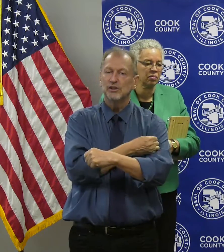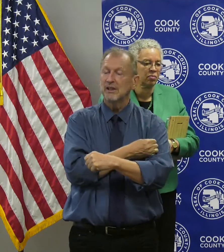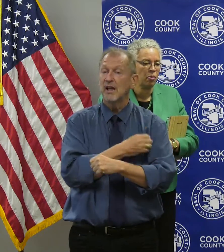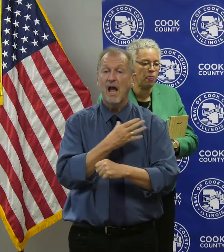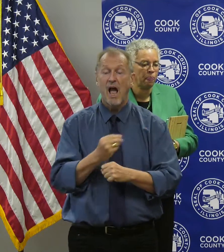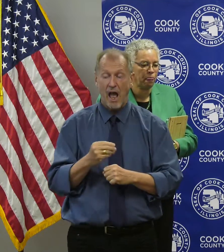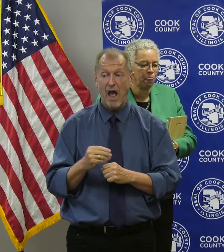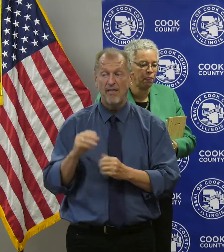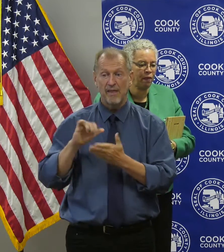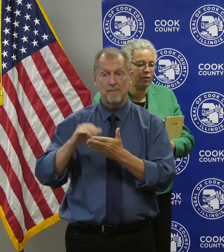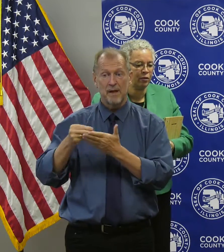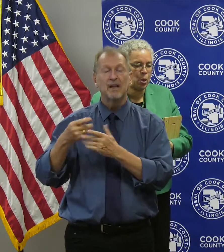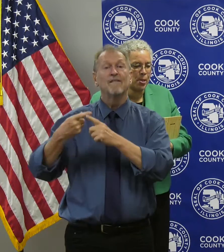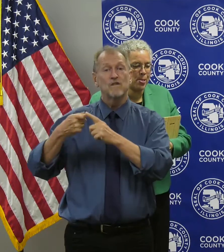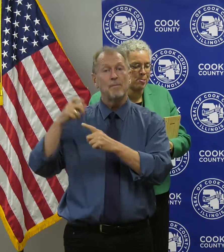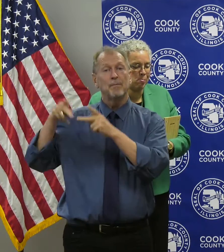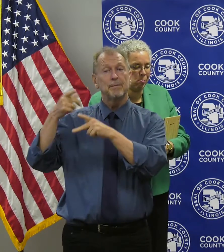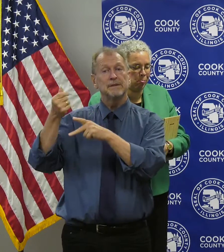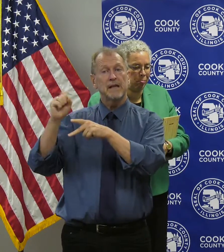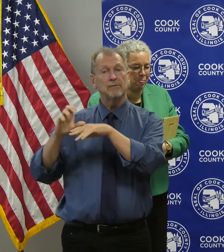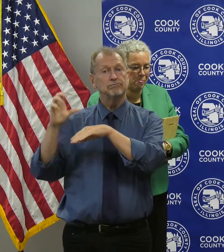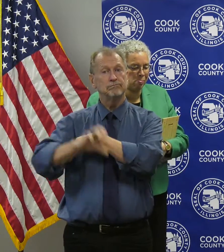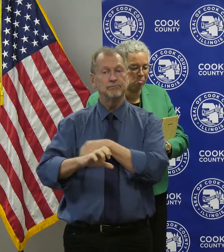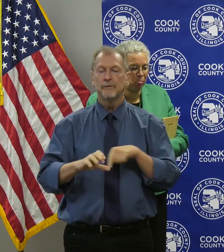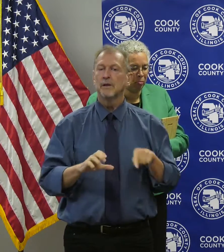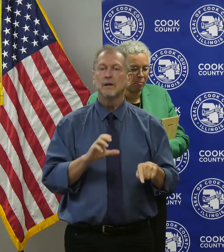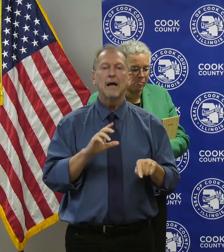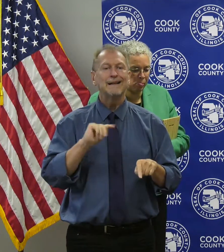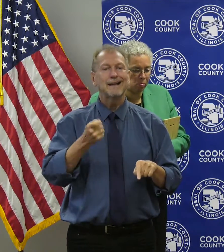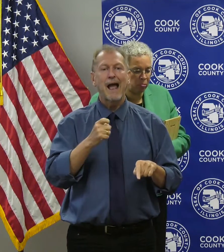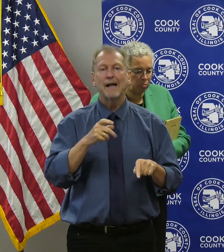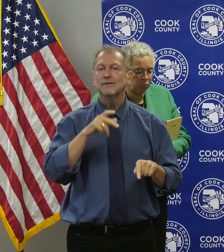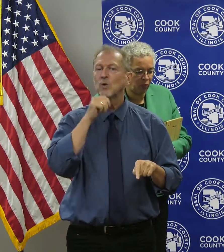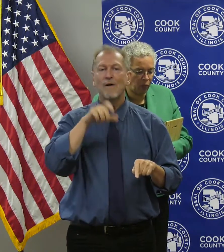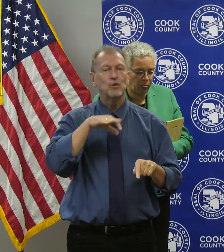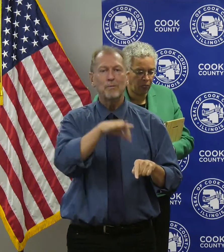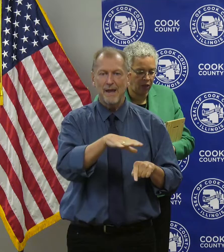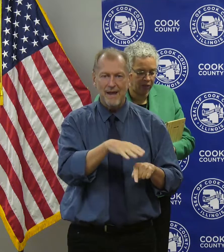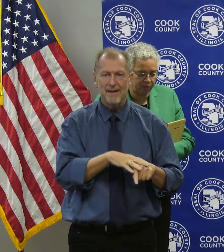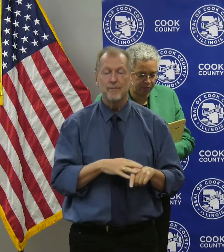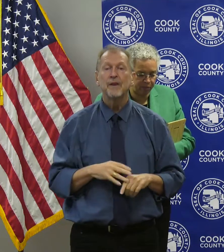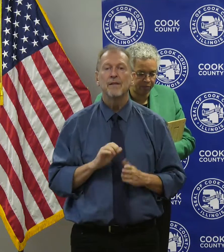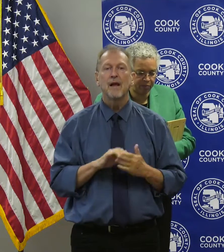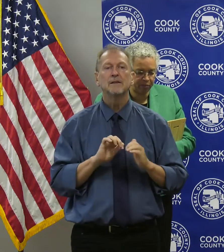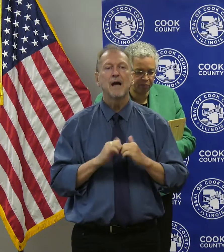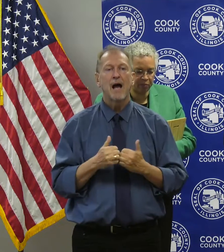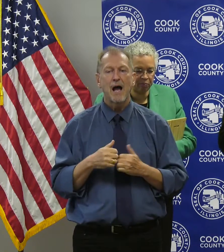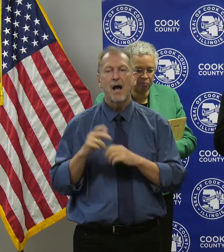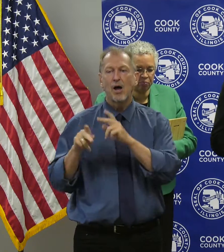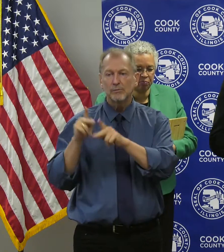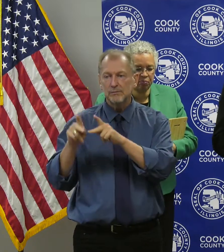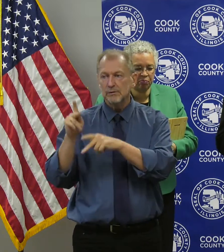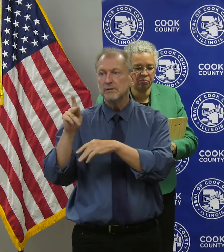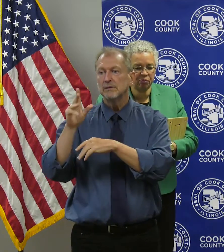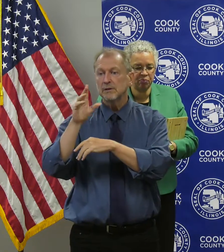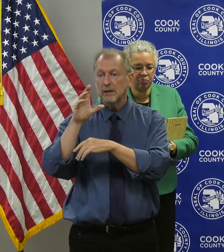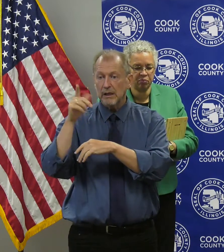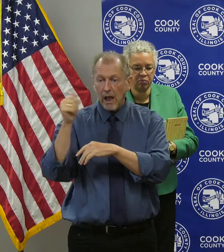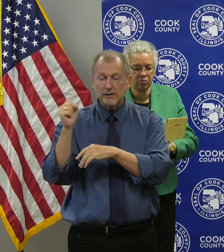county. This type of teamwork is how Cook County becomes a sustainability leader that will inspire others to follow.